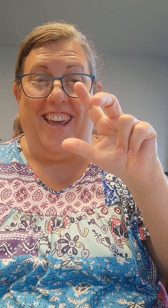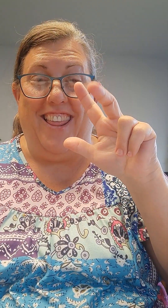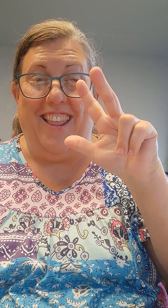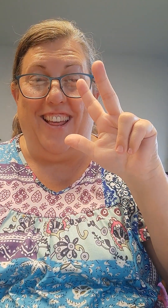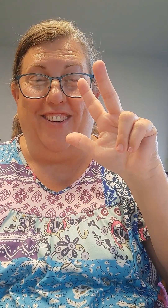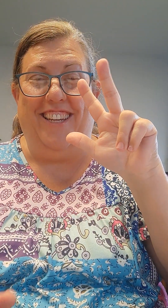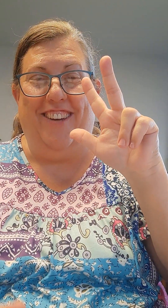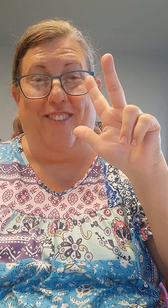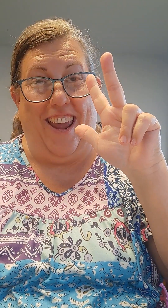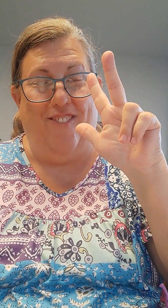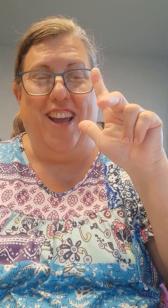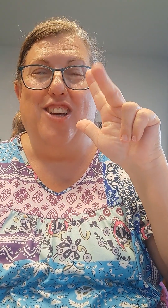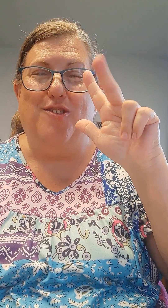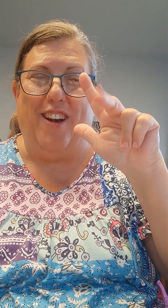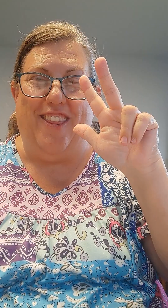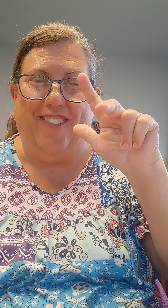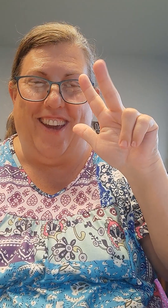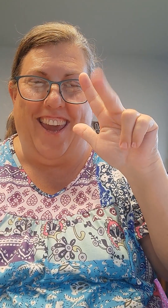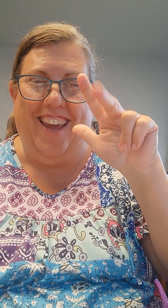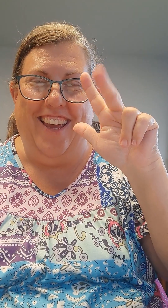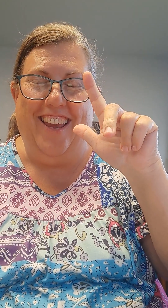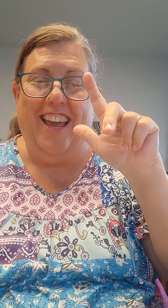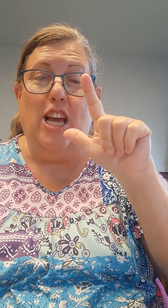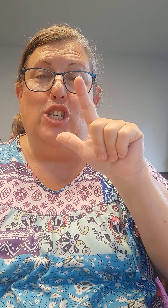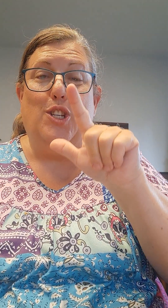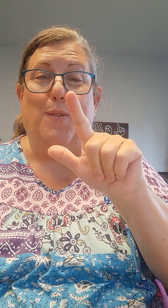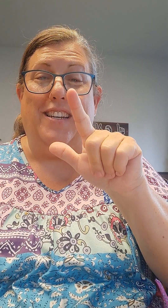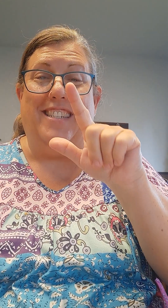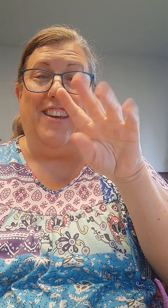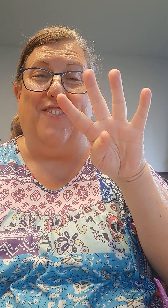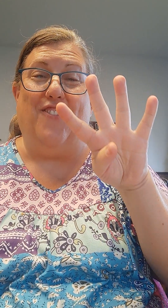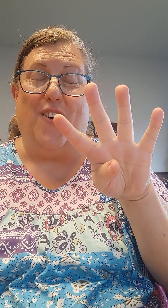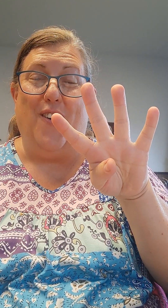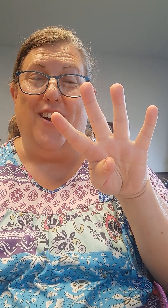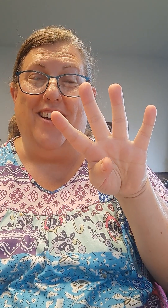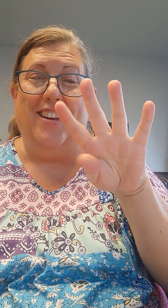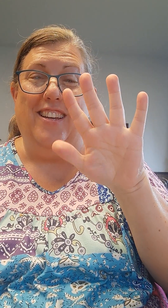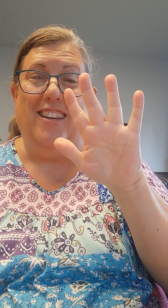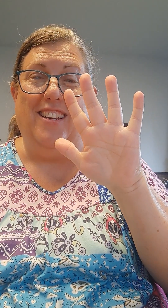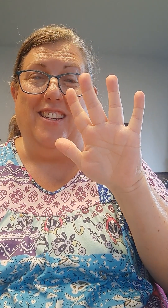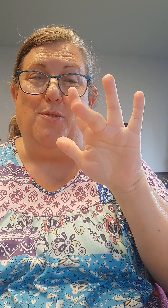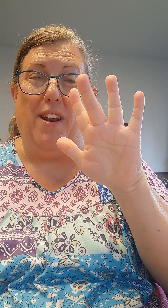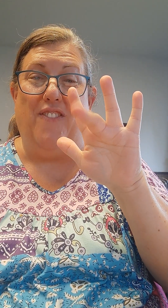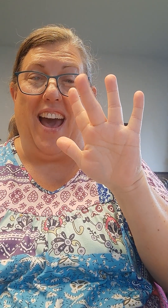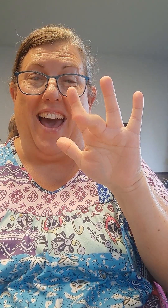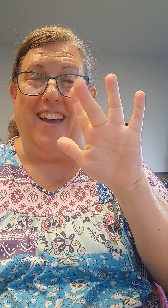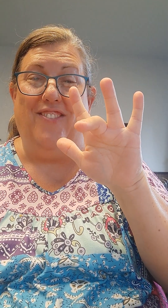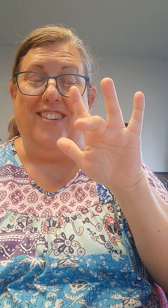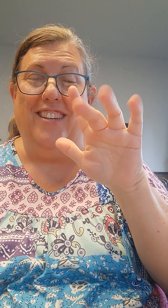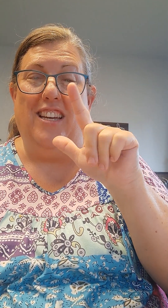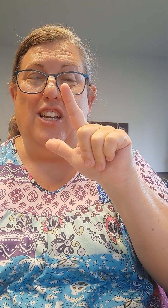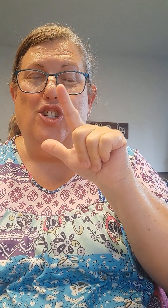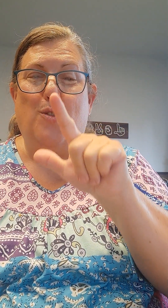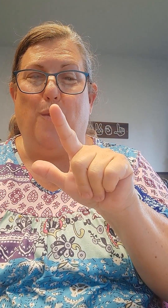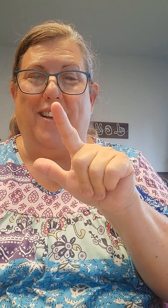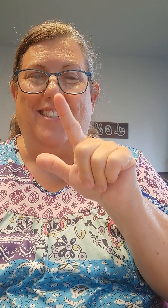-two. Twenty-three. Twenty-four. Twenty-five. Twenty